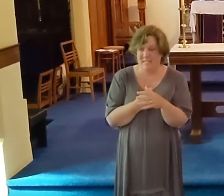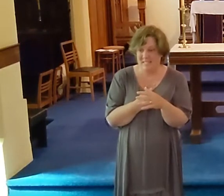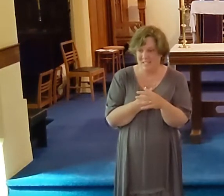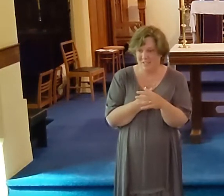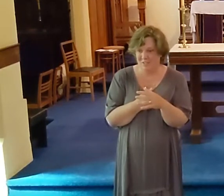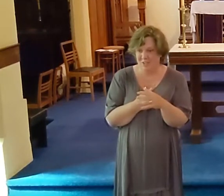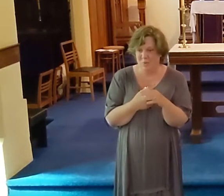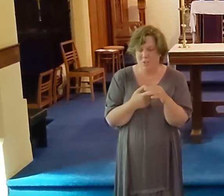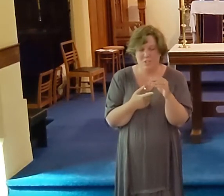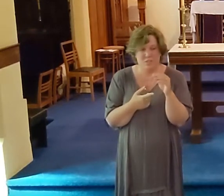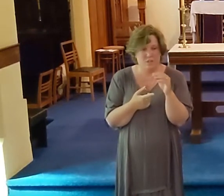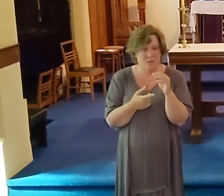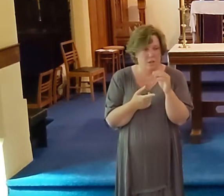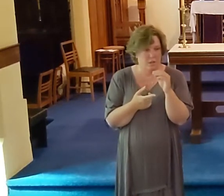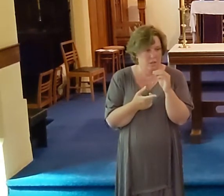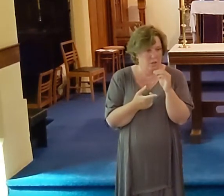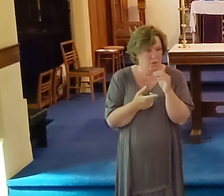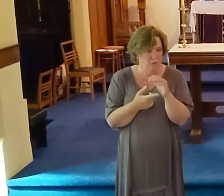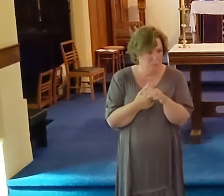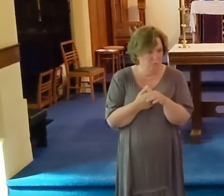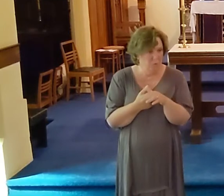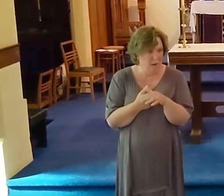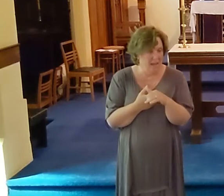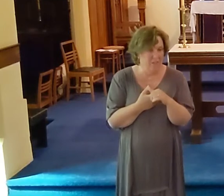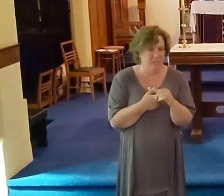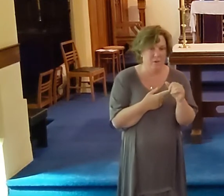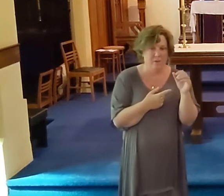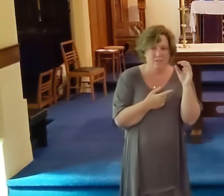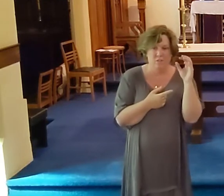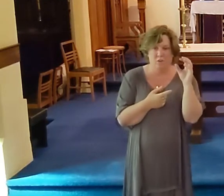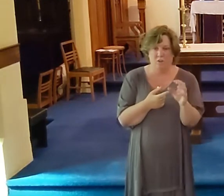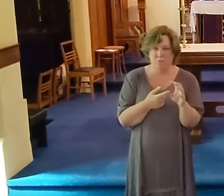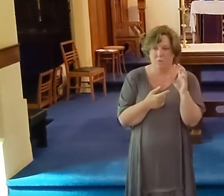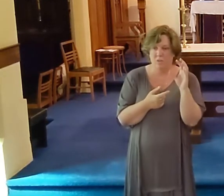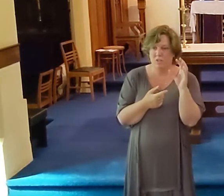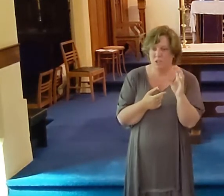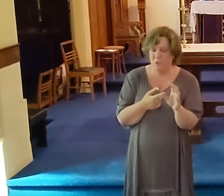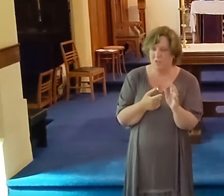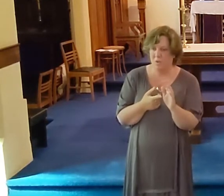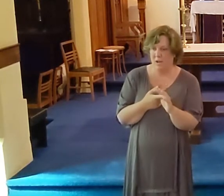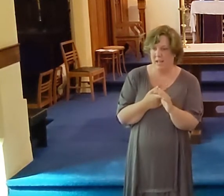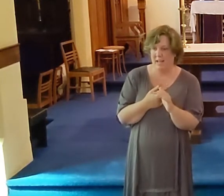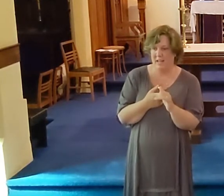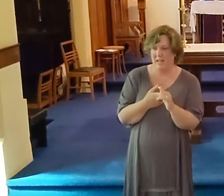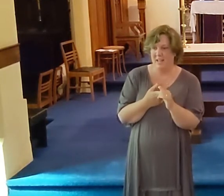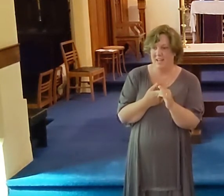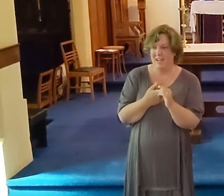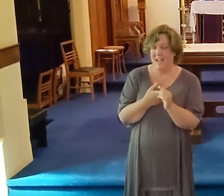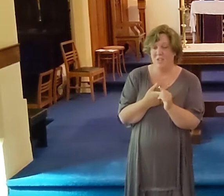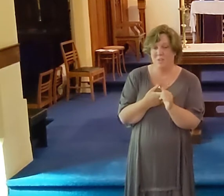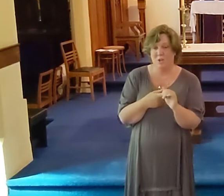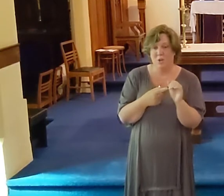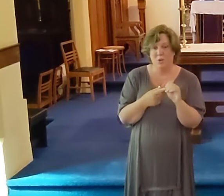Jubilee Singers, which is a gospel choir, African American gospel student choir in